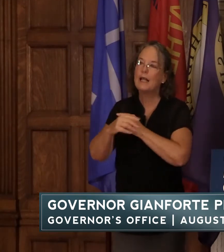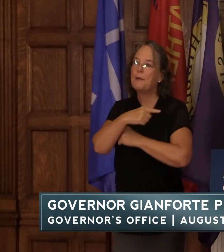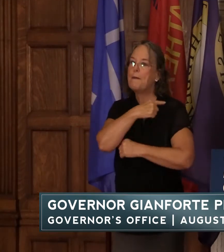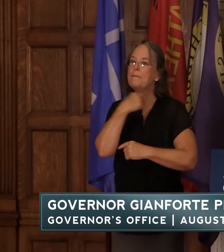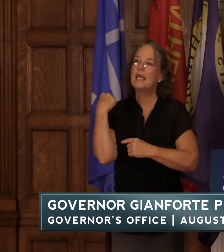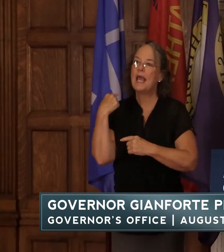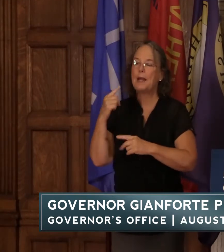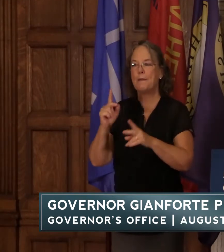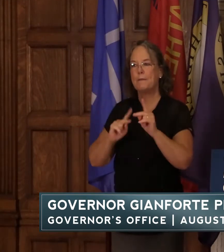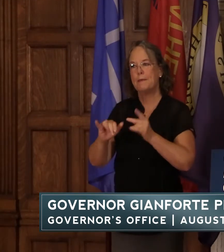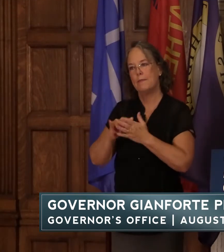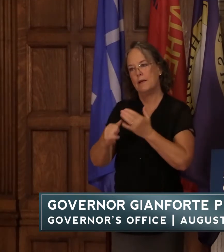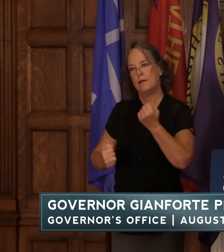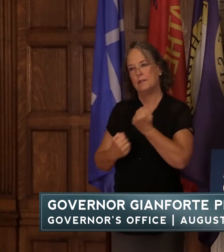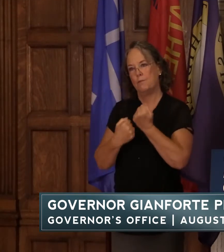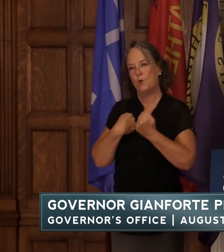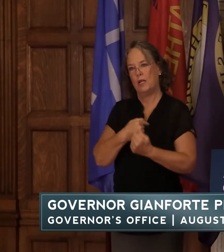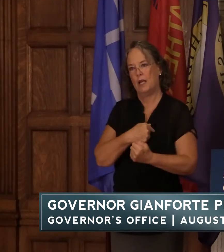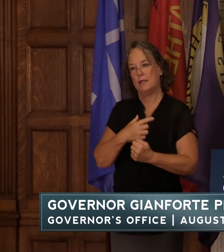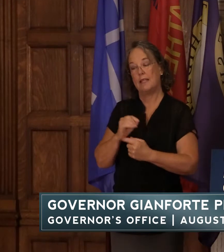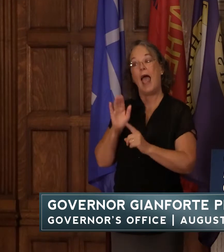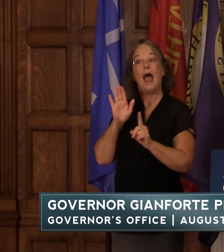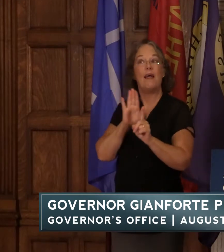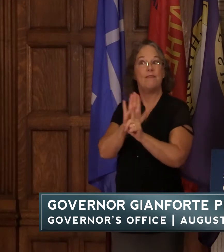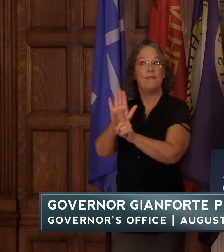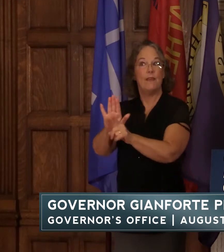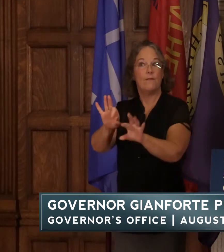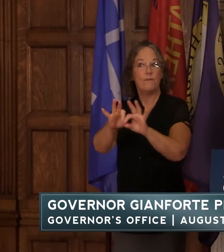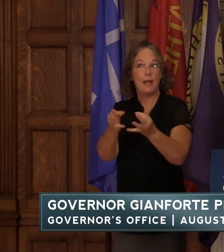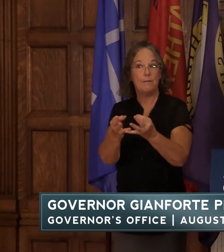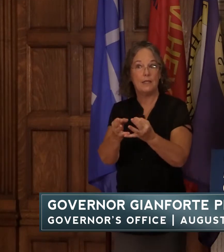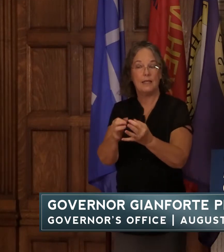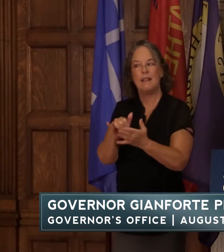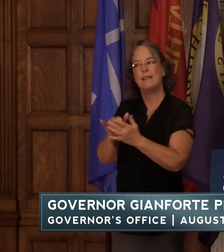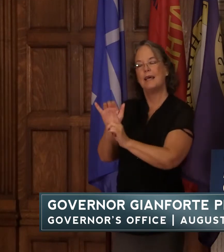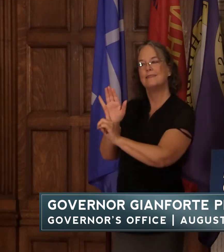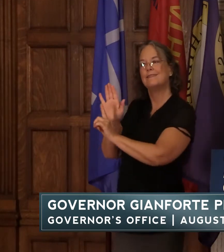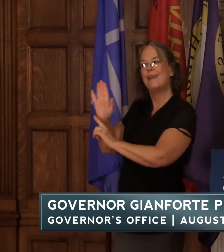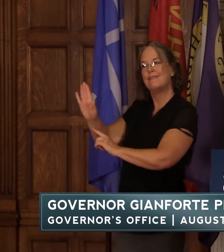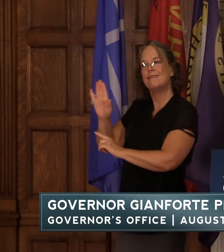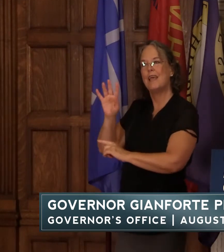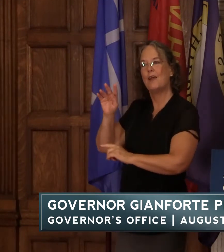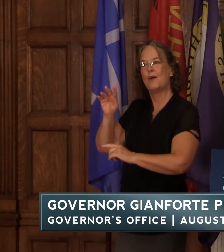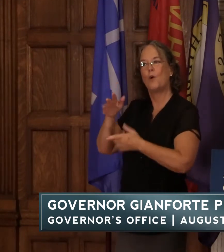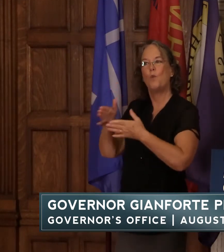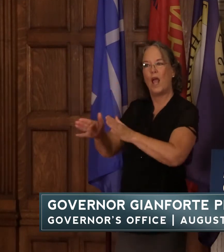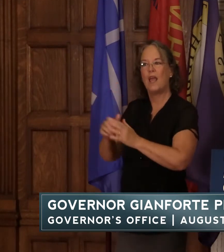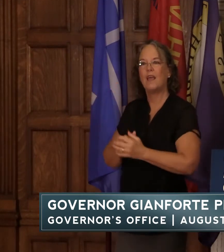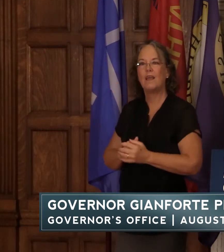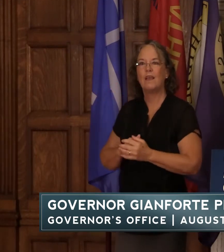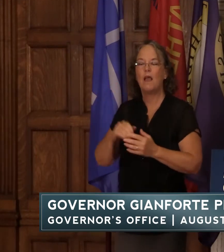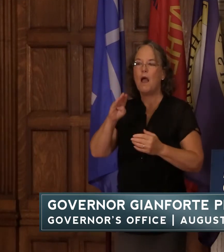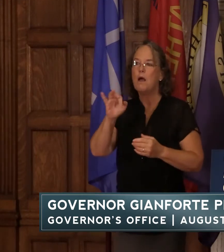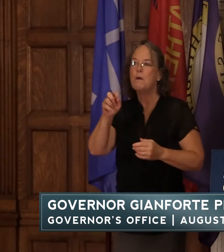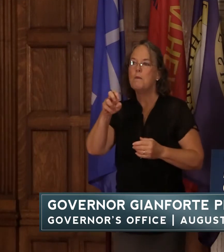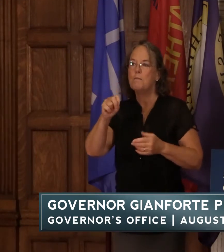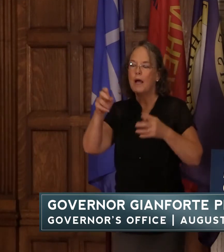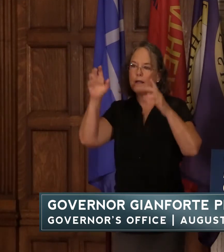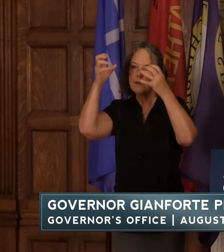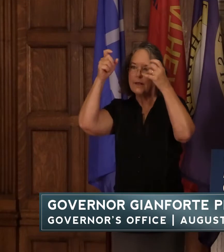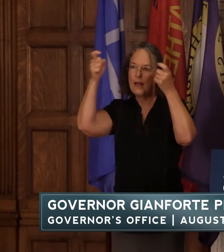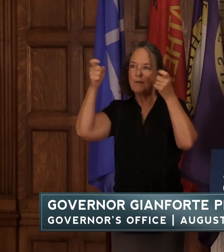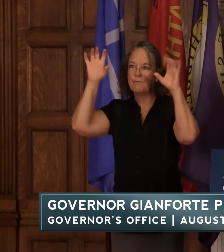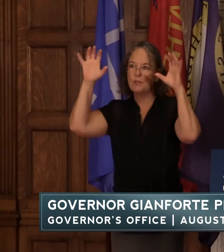us and their families that's the taliban's way the biden administration left our international